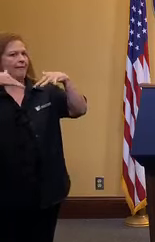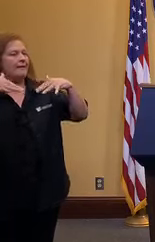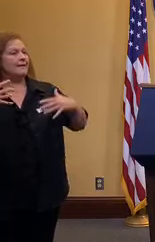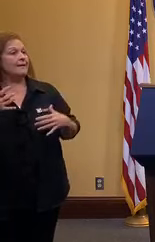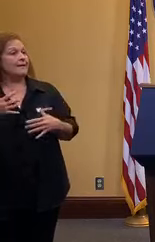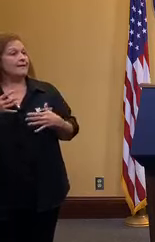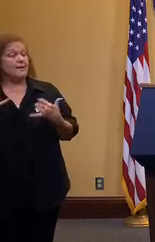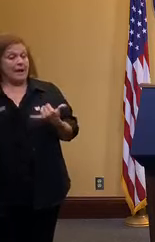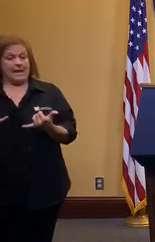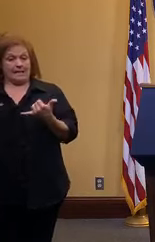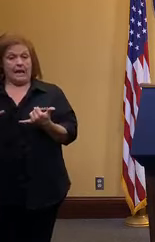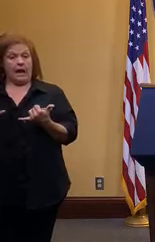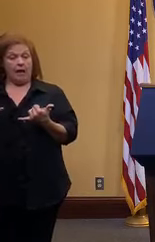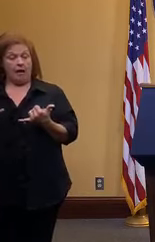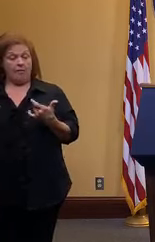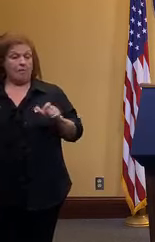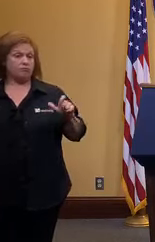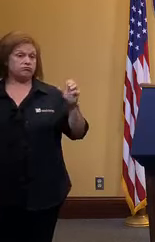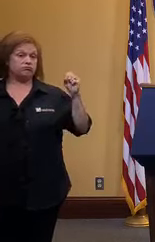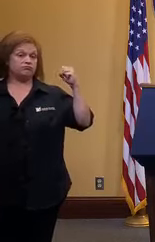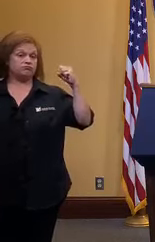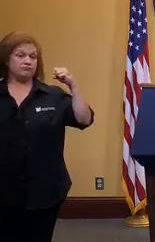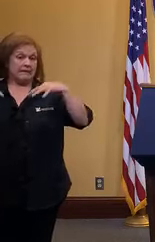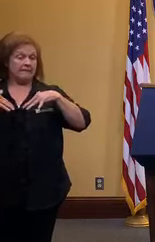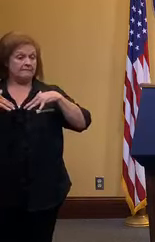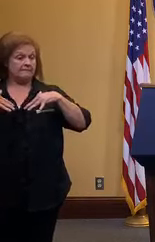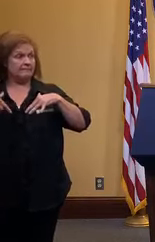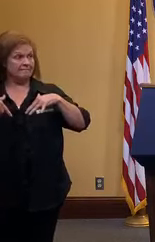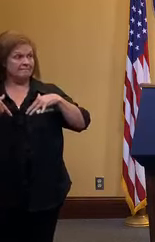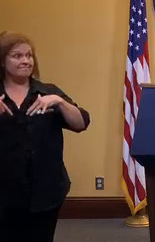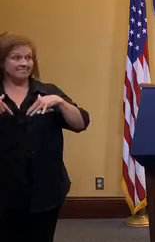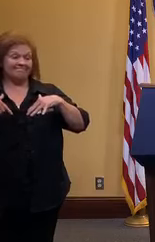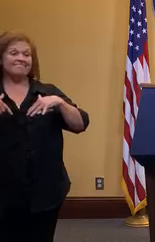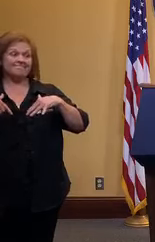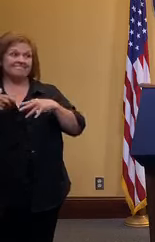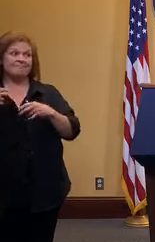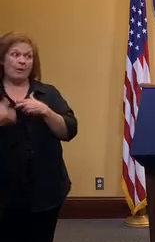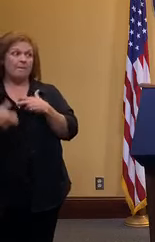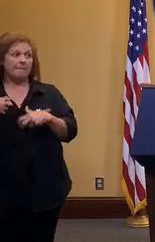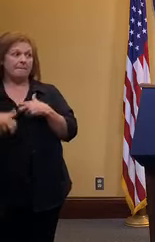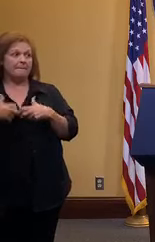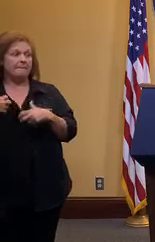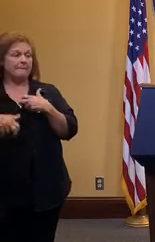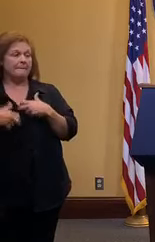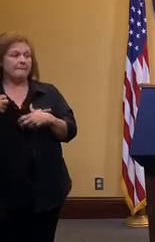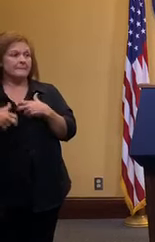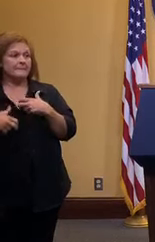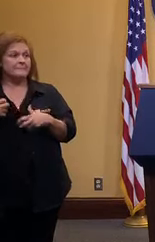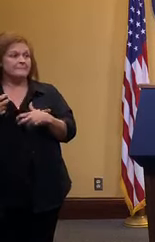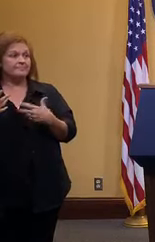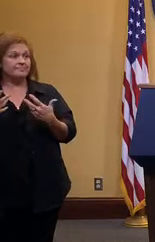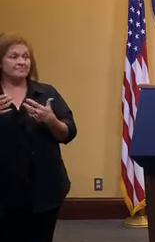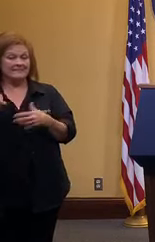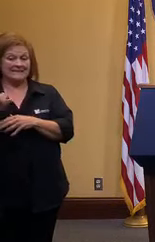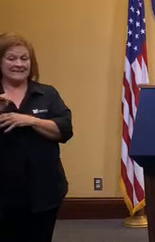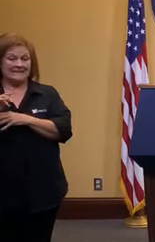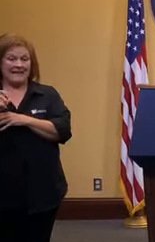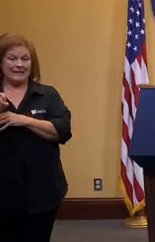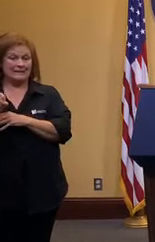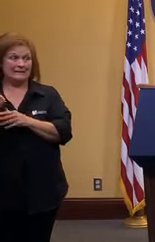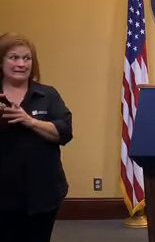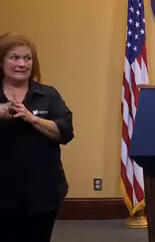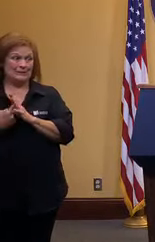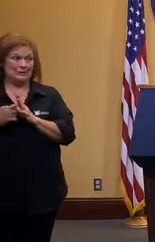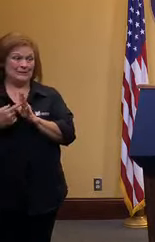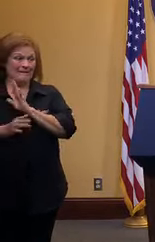large venues are um are very challenging and so saint season starts in the fall